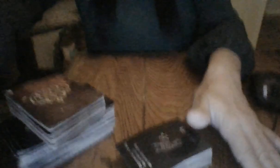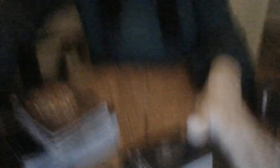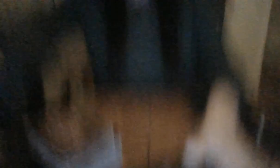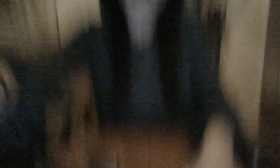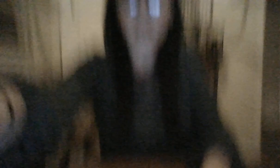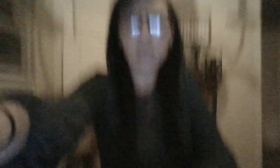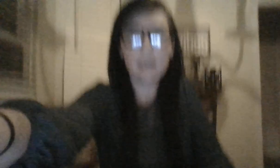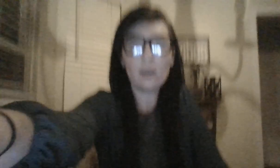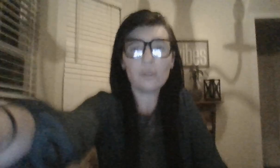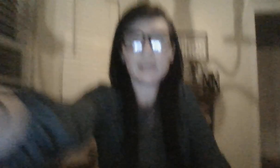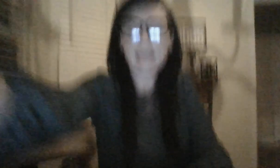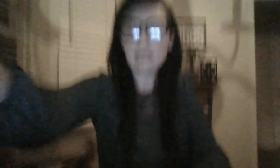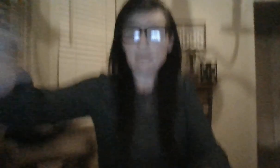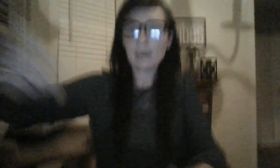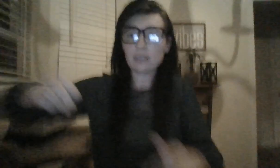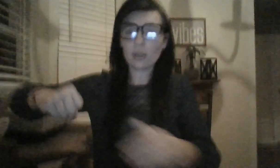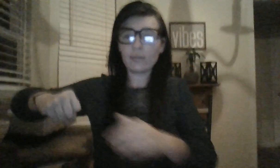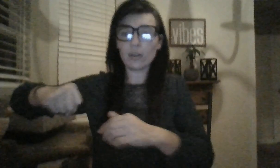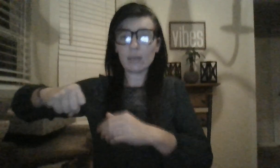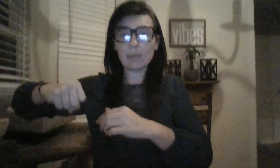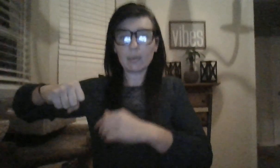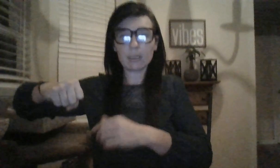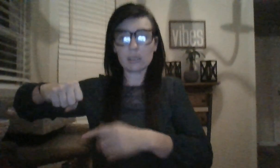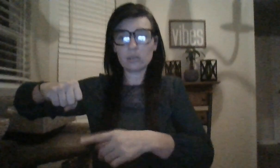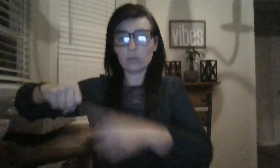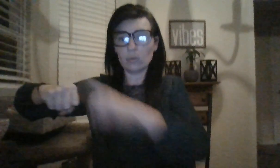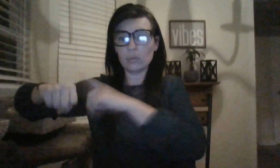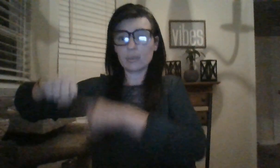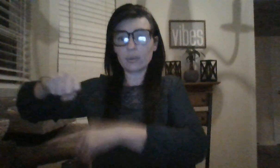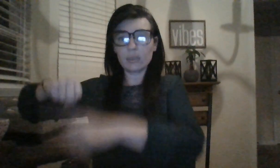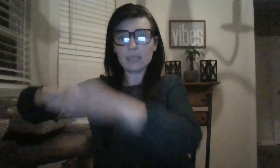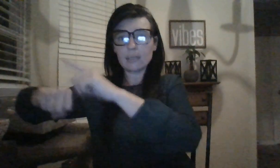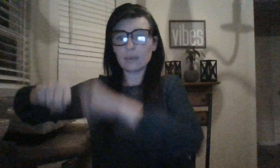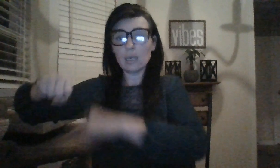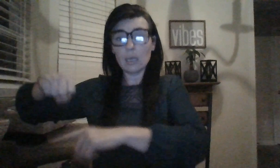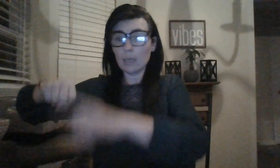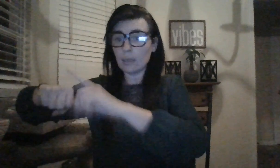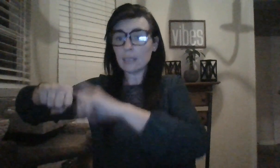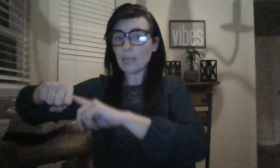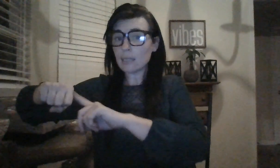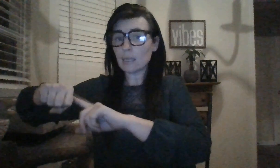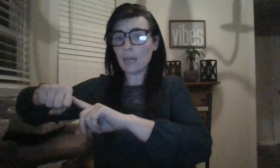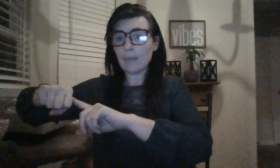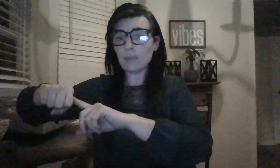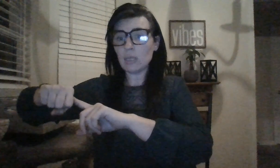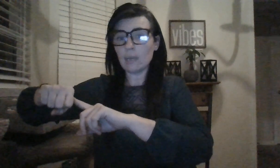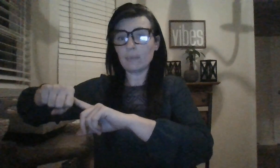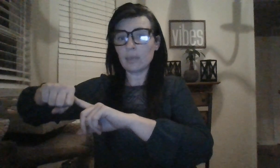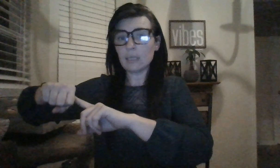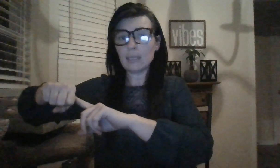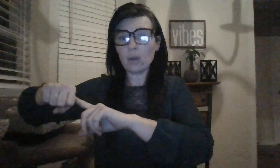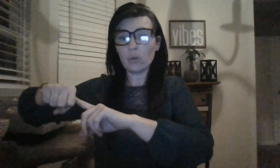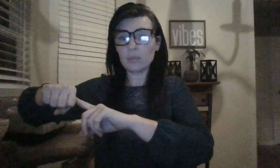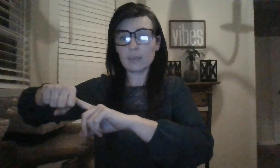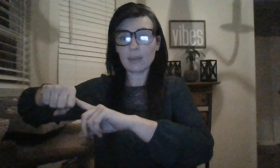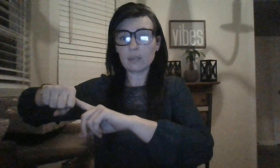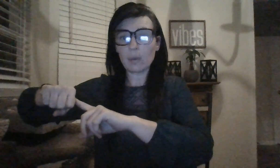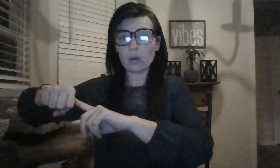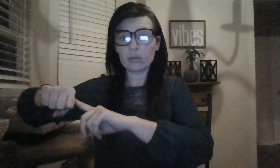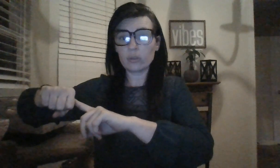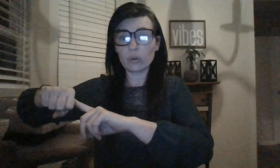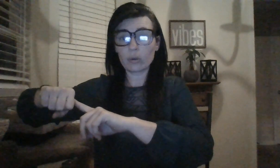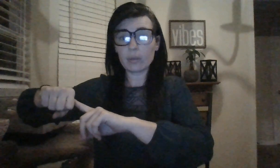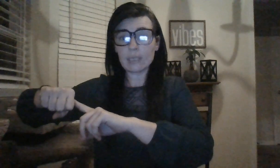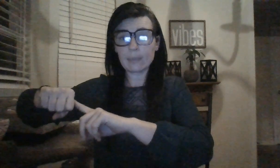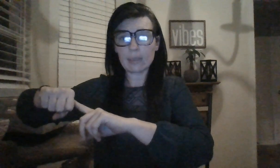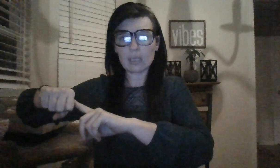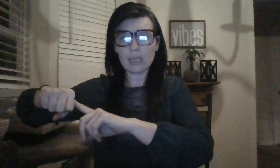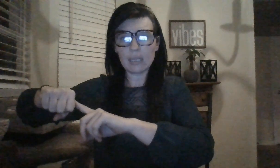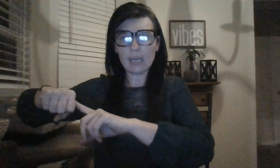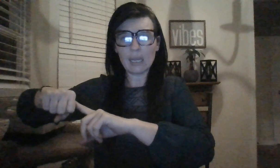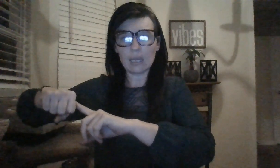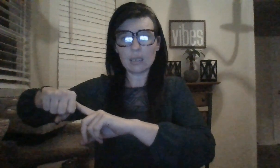Oh, my God. I heard that's about to go very public, too. So this hasn't happened yet. But this home is about to burn to a crisp, I'll tell you that.